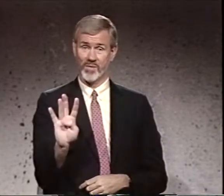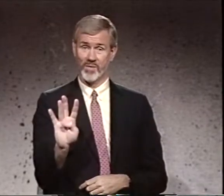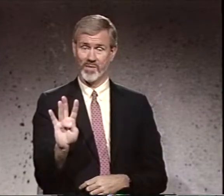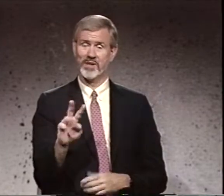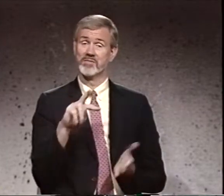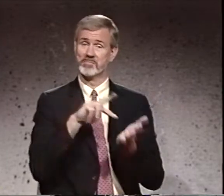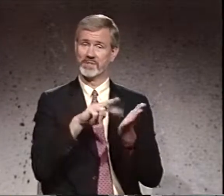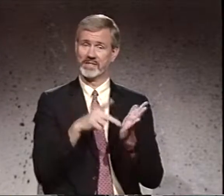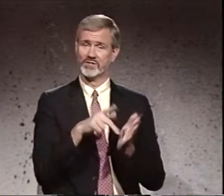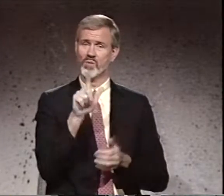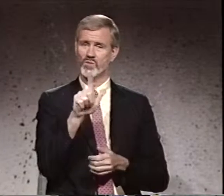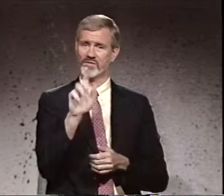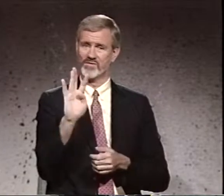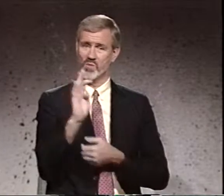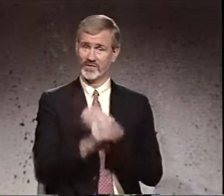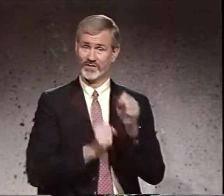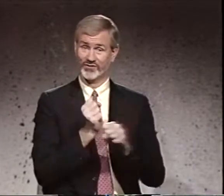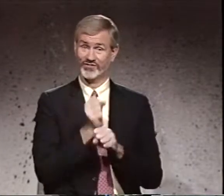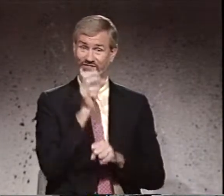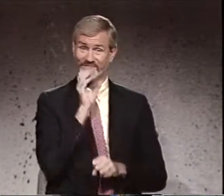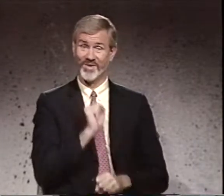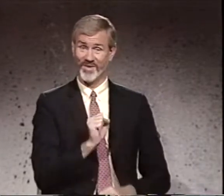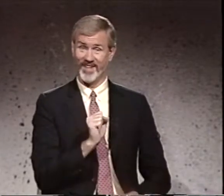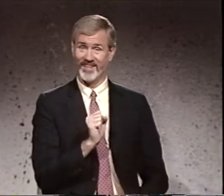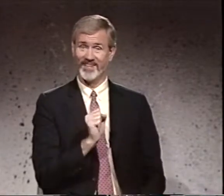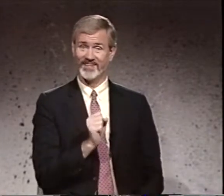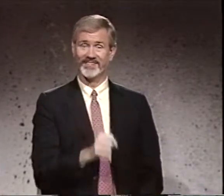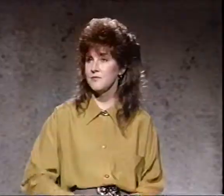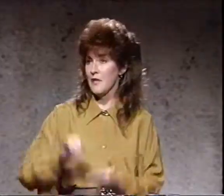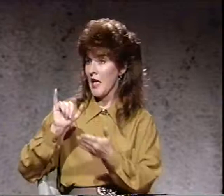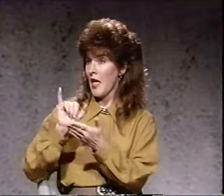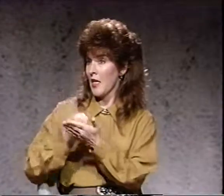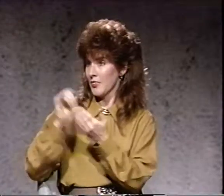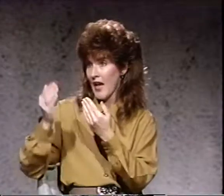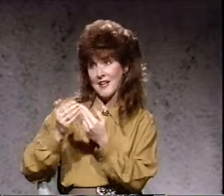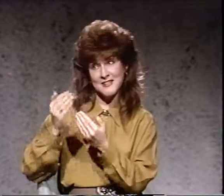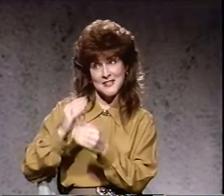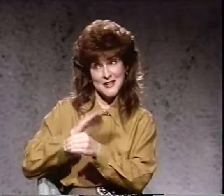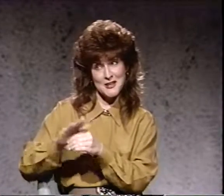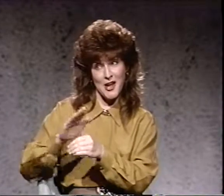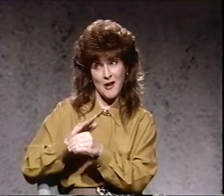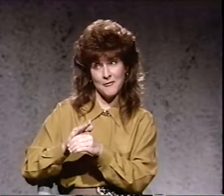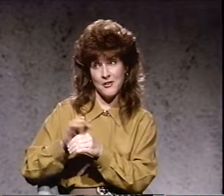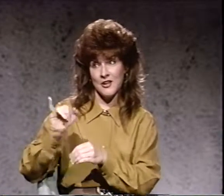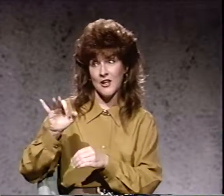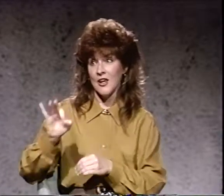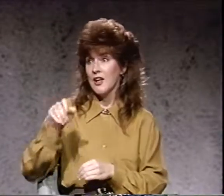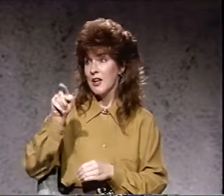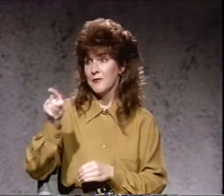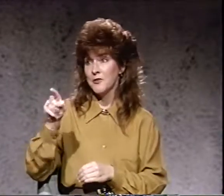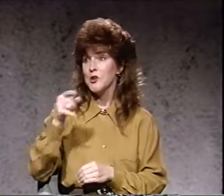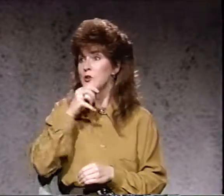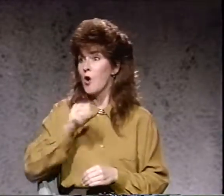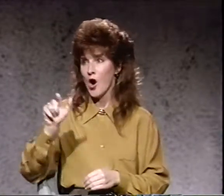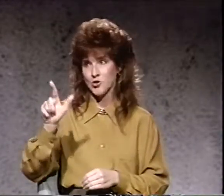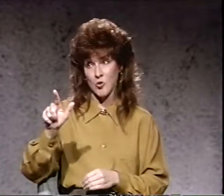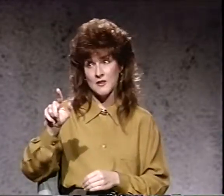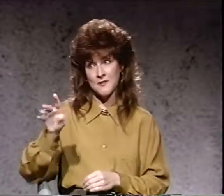means 24 years old. That's easy enough. If you are 24,